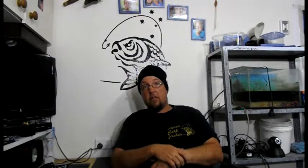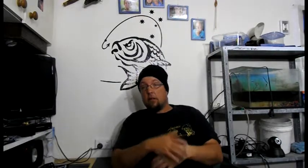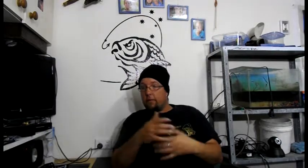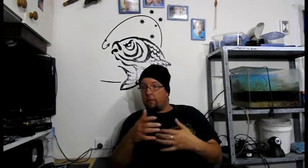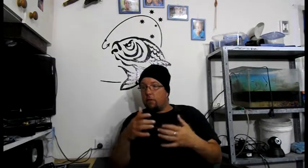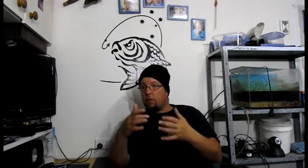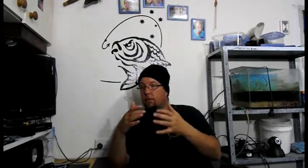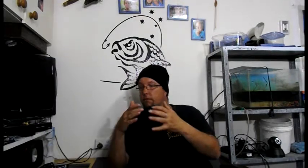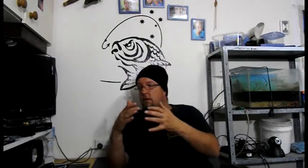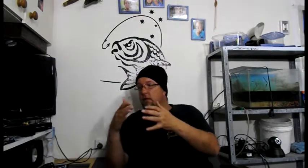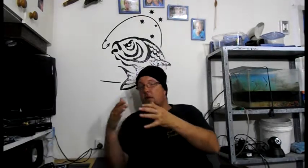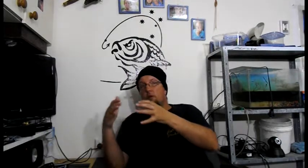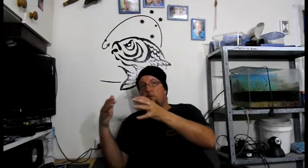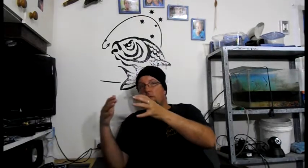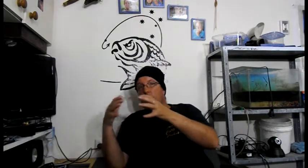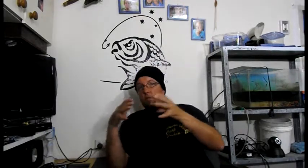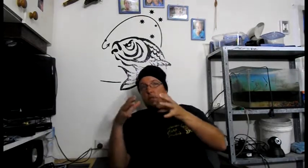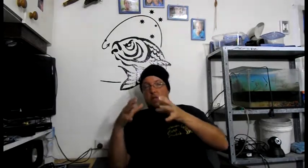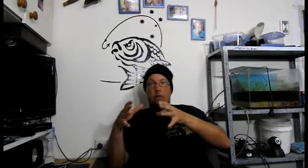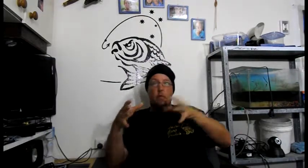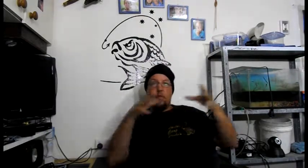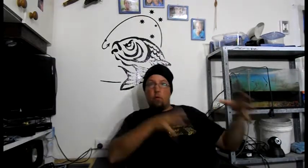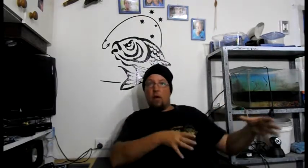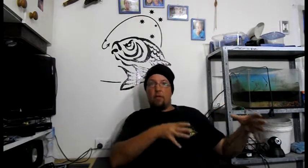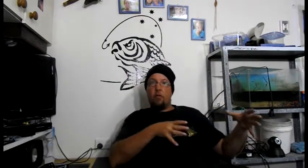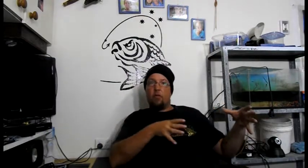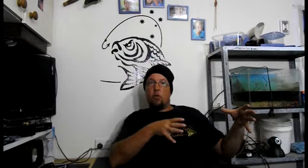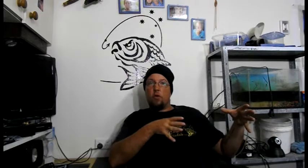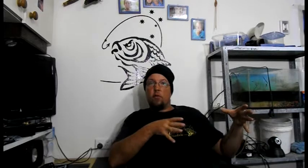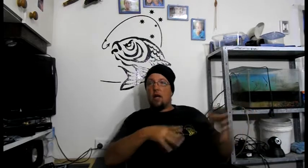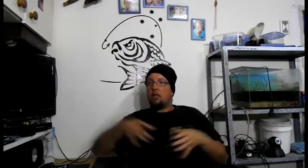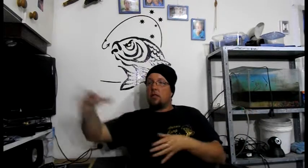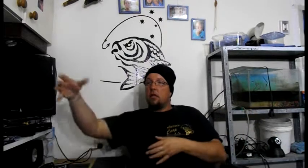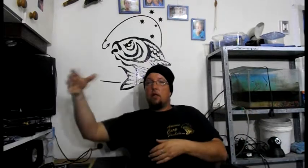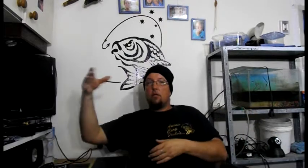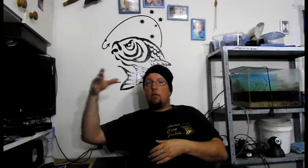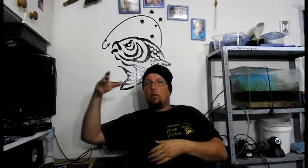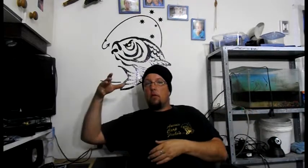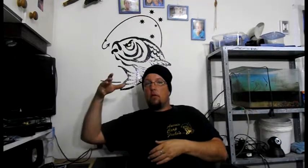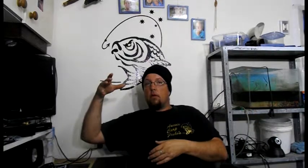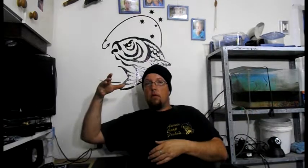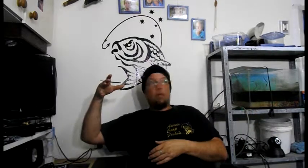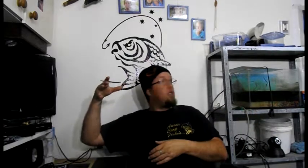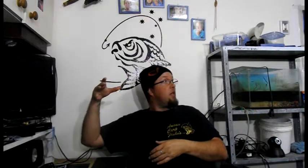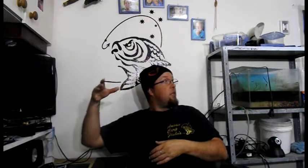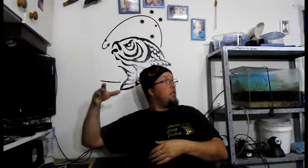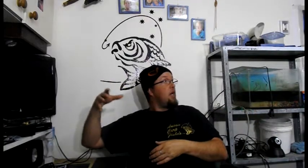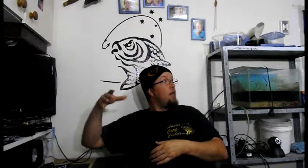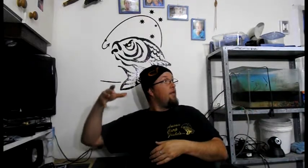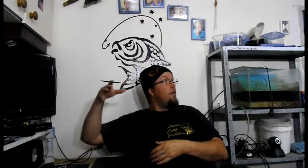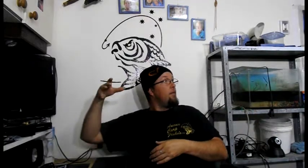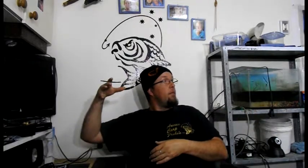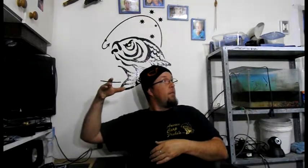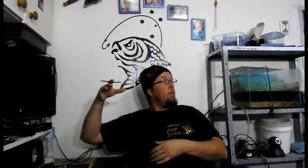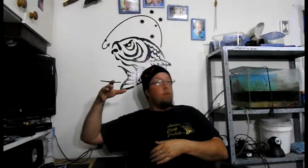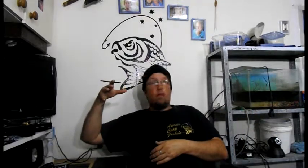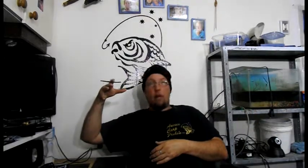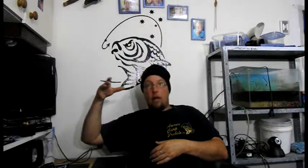yourself. Well. They're removing one food source for us. So we'd starve. Um.